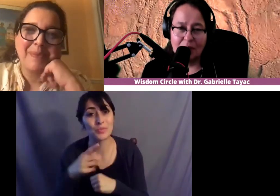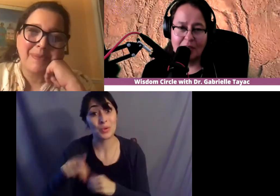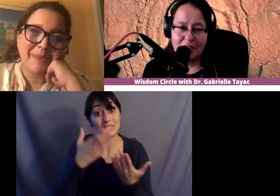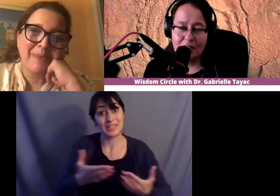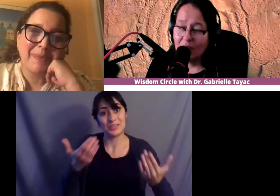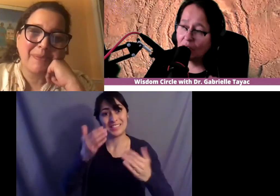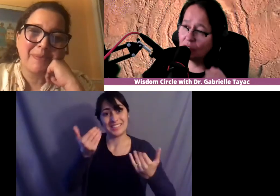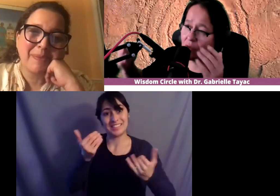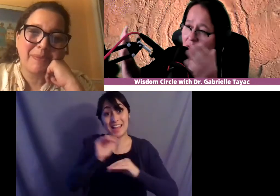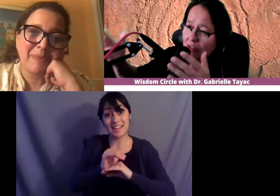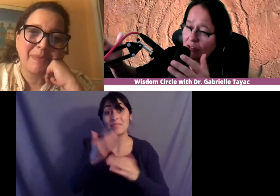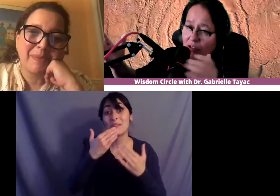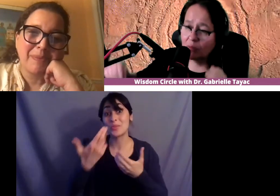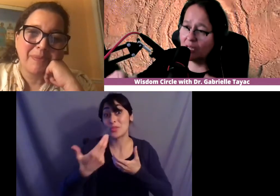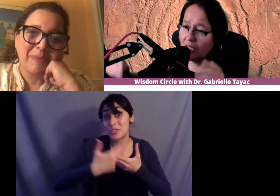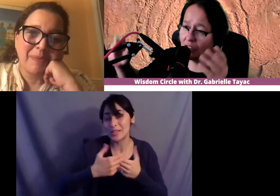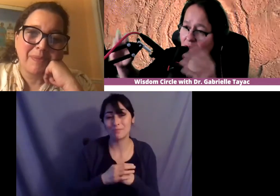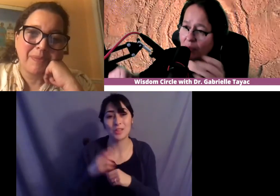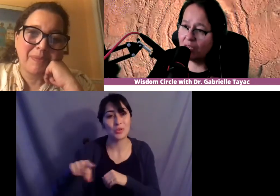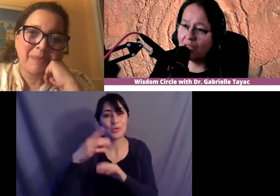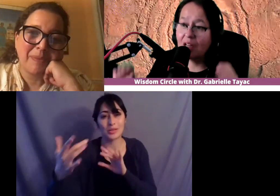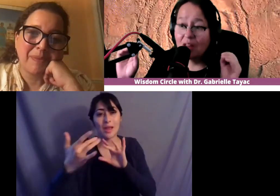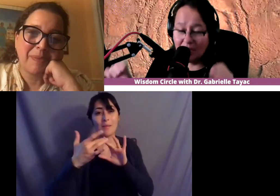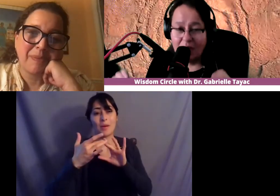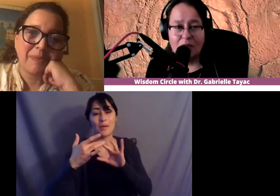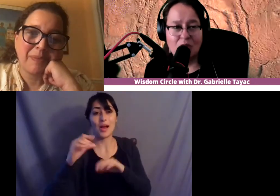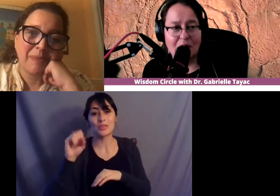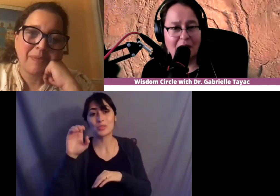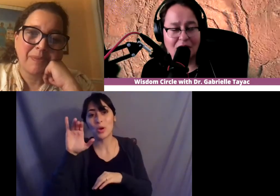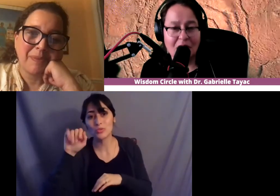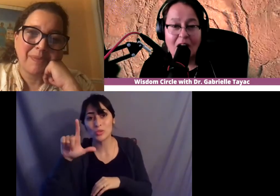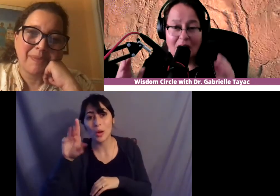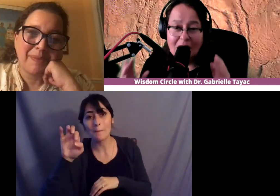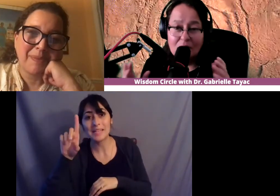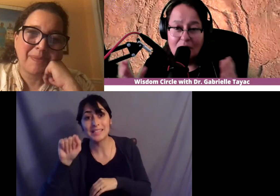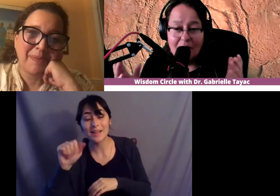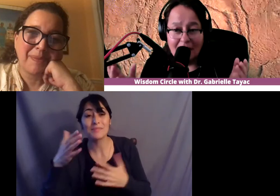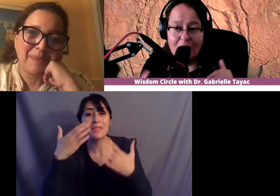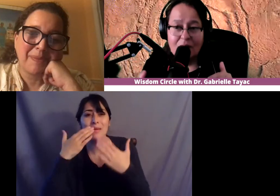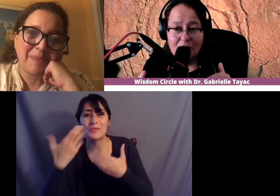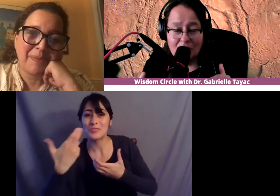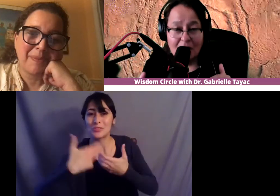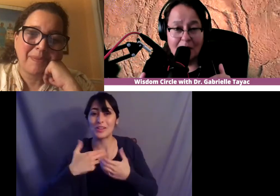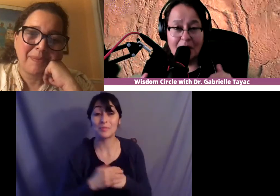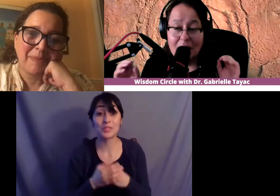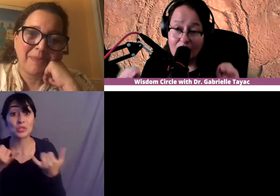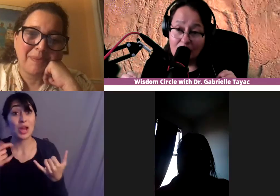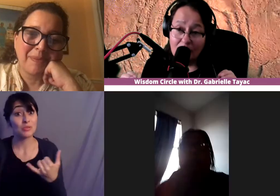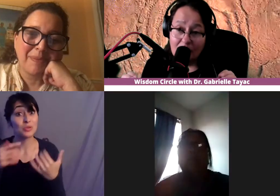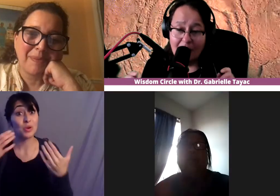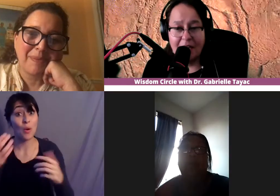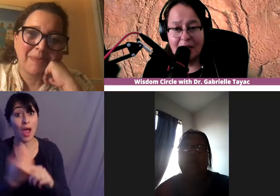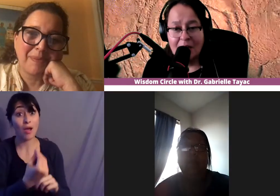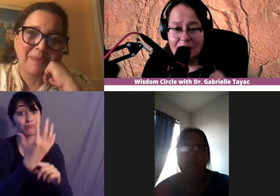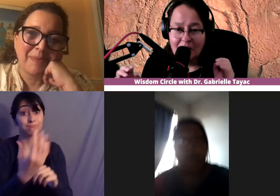for joining us those of you on social media streaming in thank you for joining us i'd like to invite all of you to come in if you